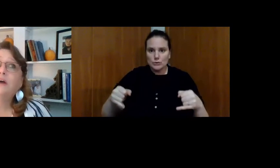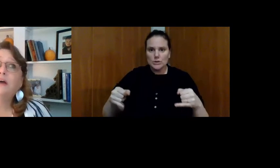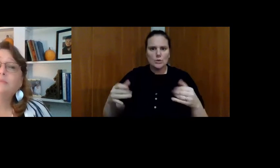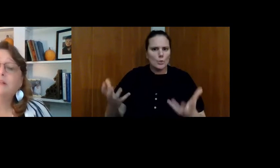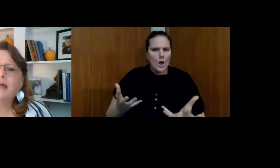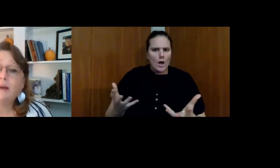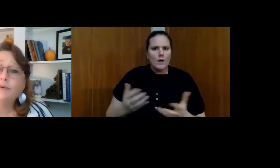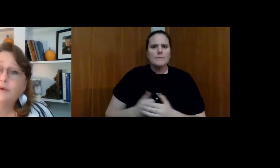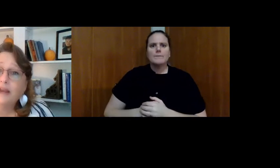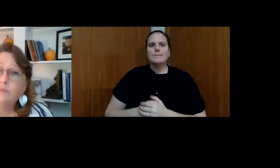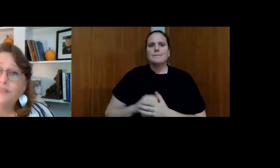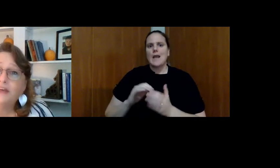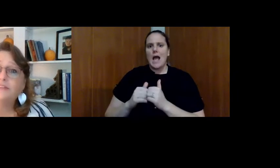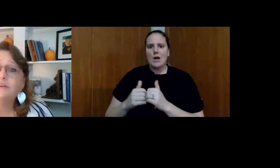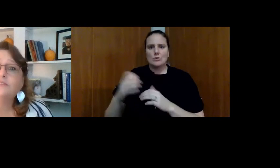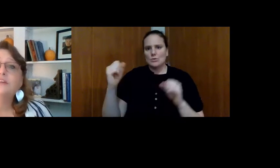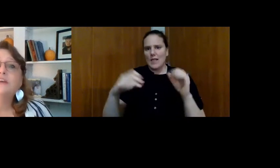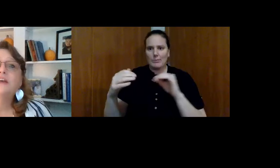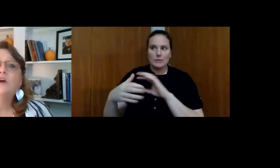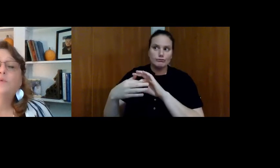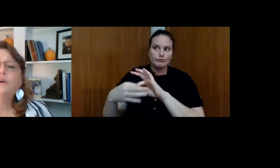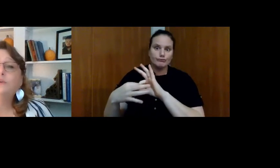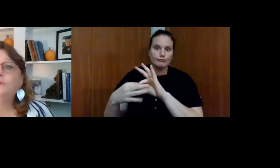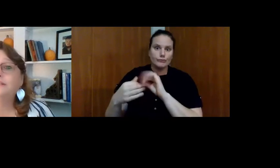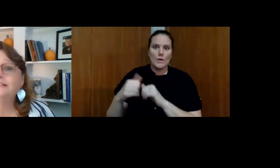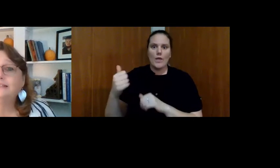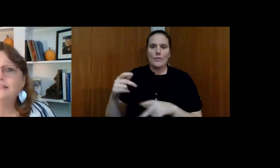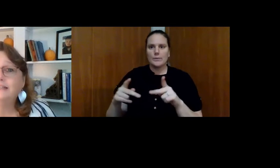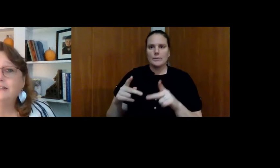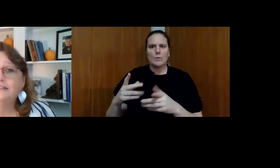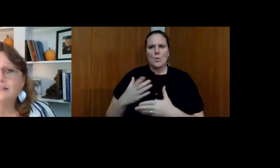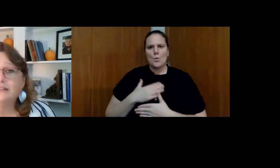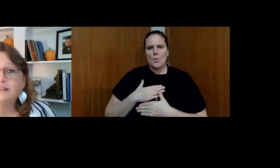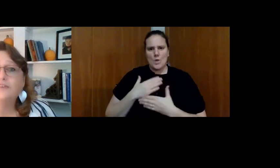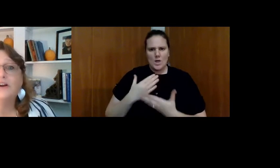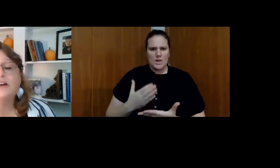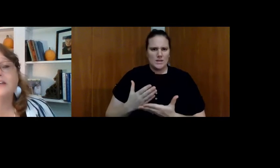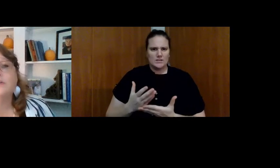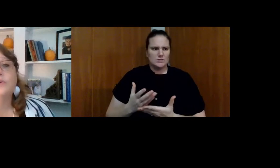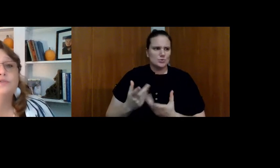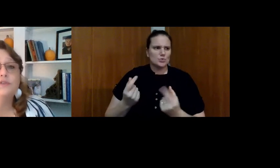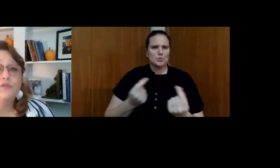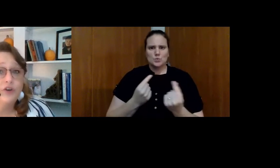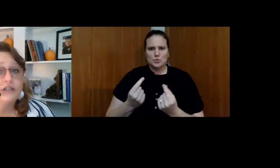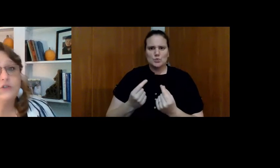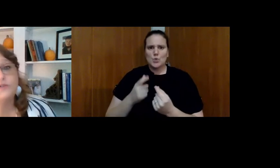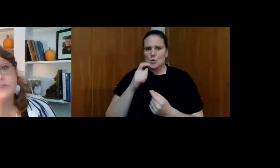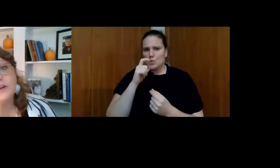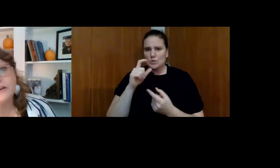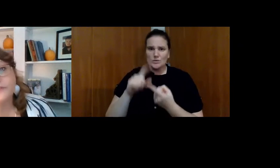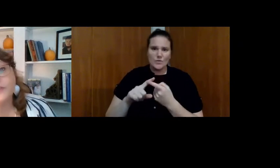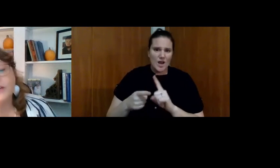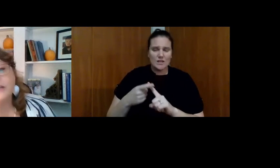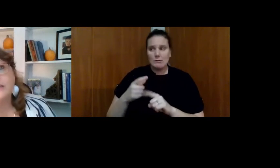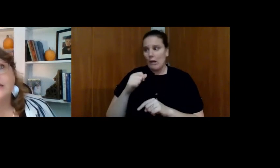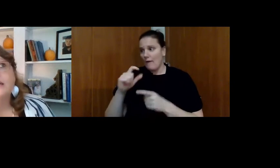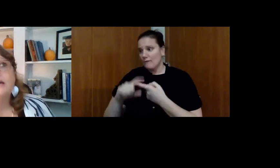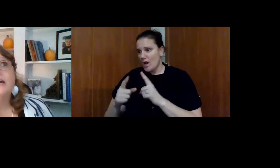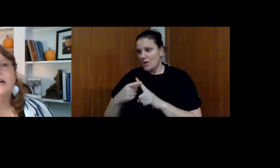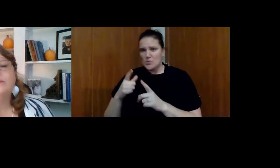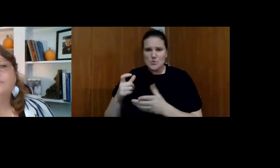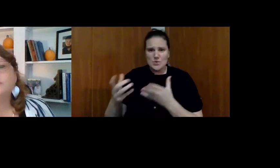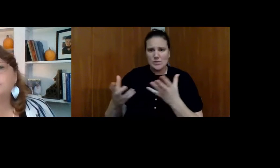you collaborate with others? What are you willing to give on? Who's a friend? Who's not a friend?